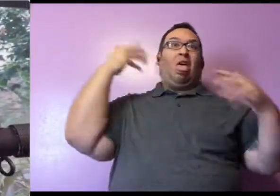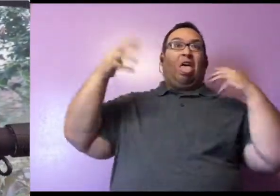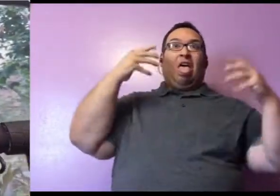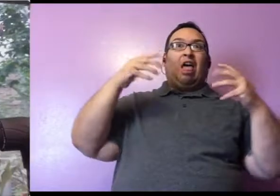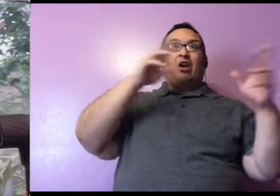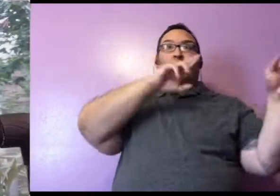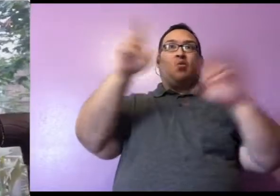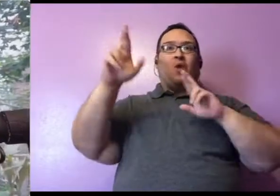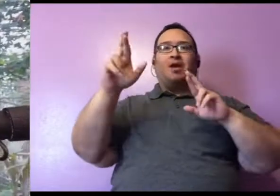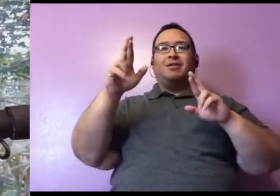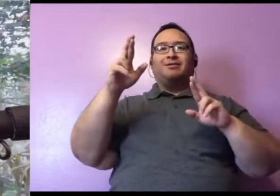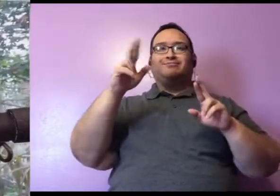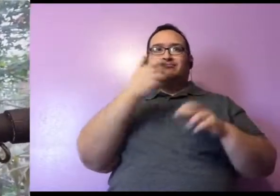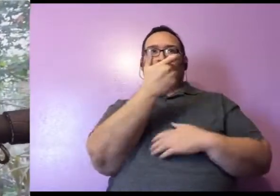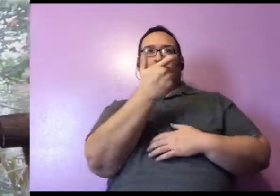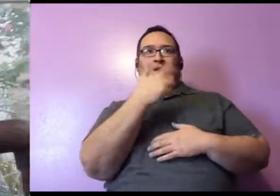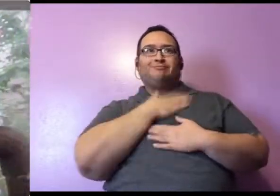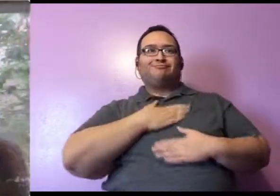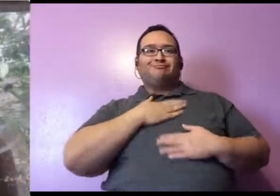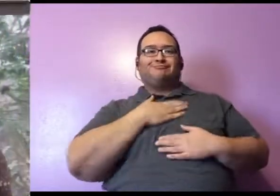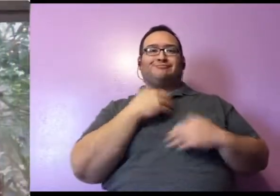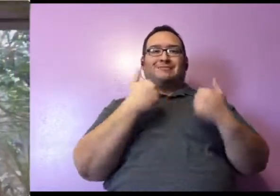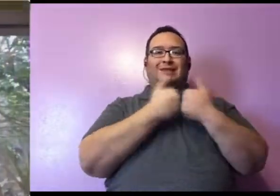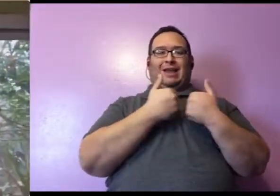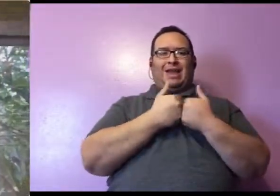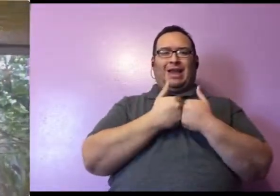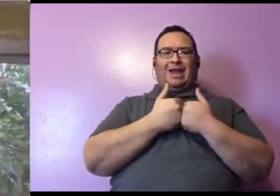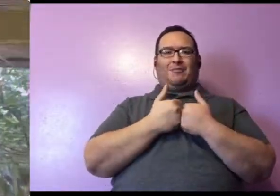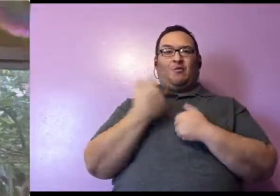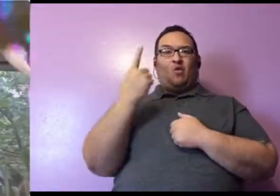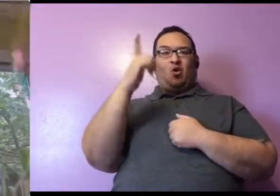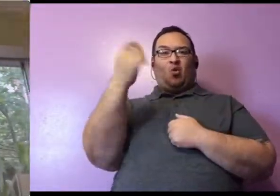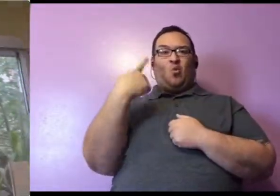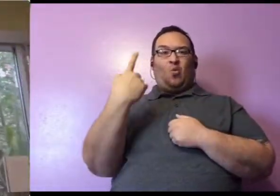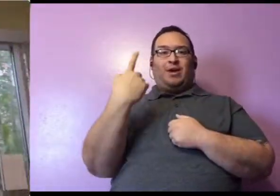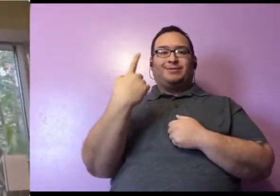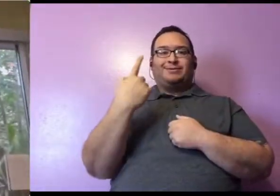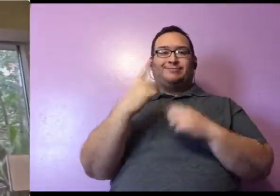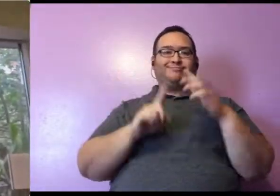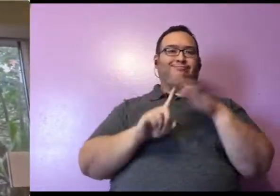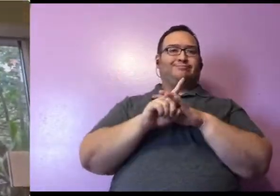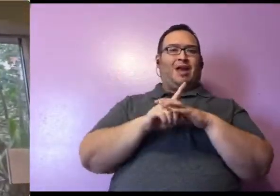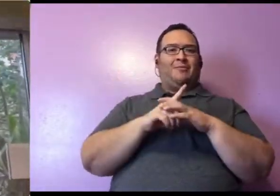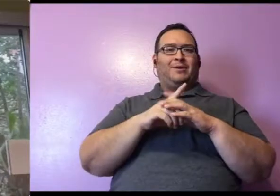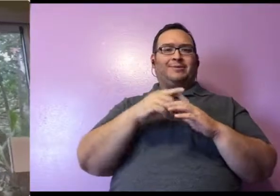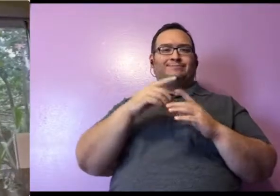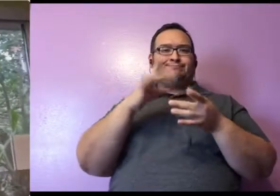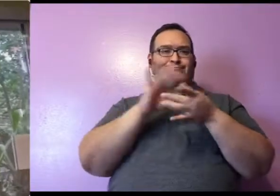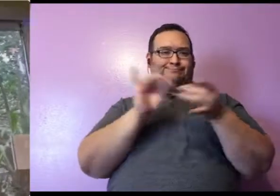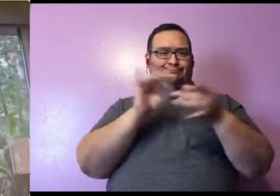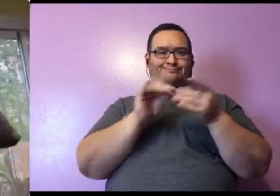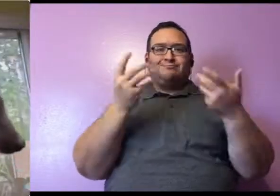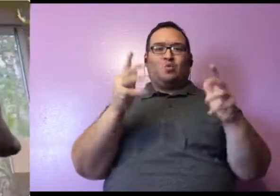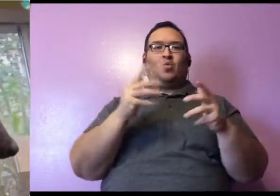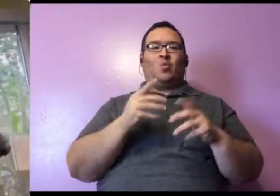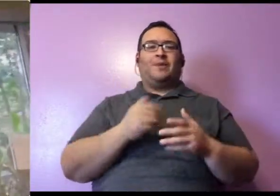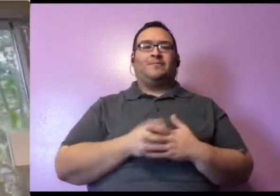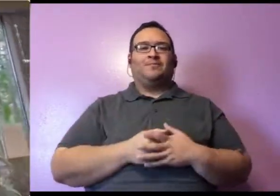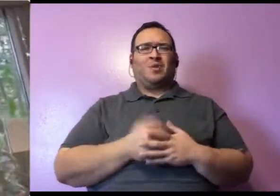ready to go for the game. Now we've already got one question that I'm going to address right up front. Why is this animal called a